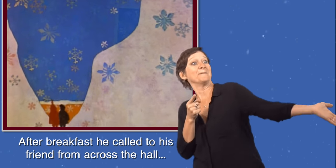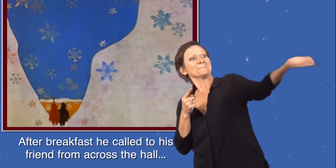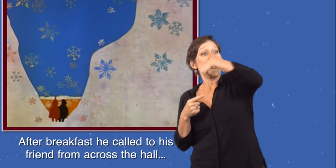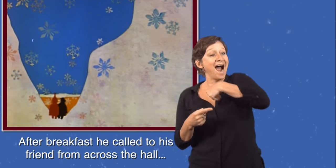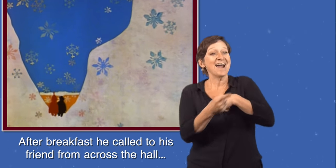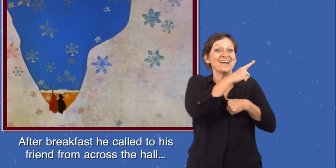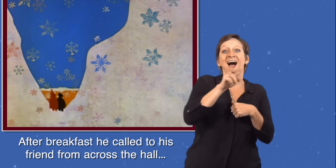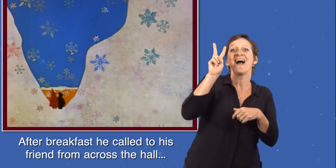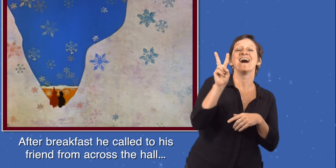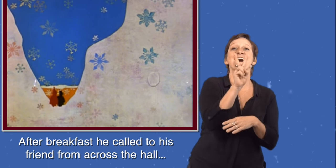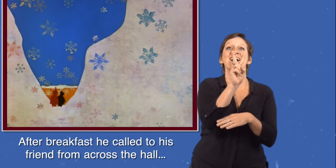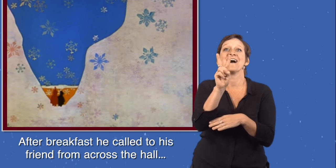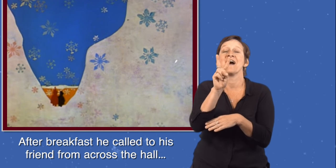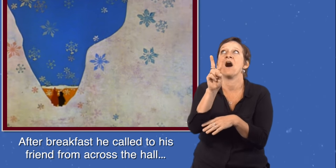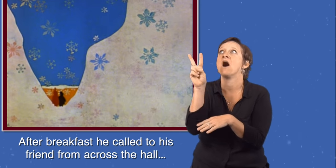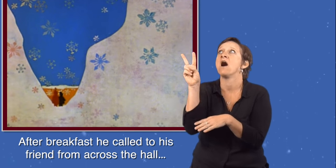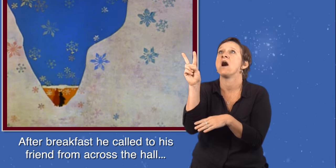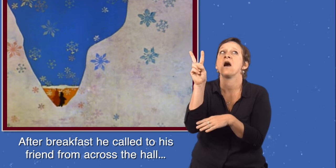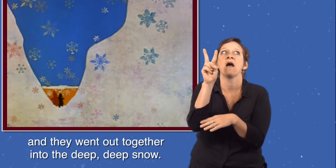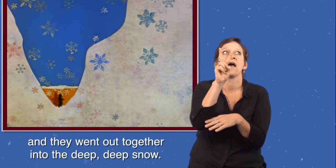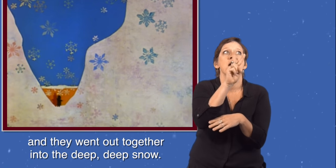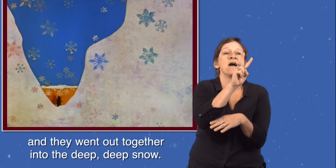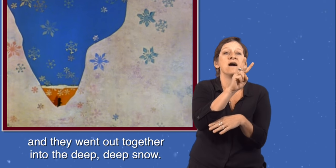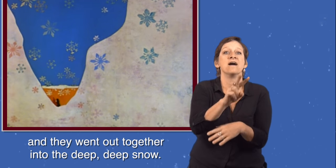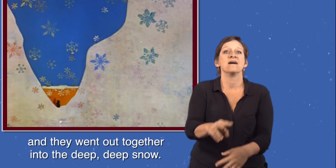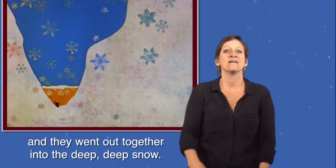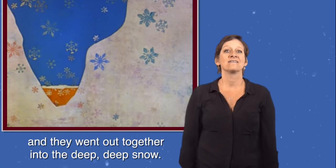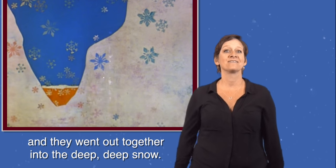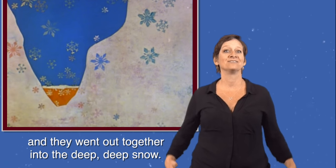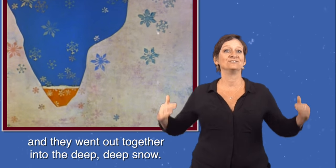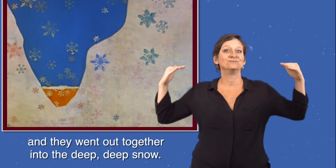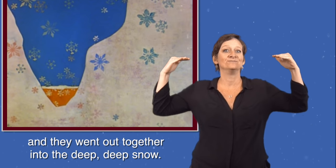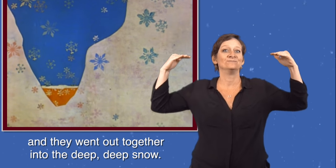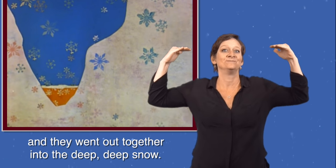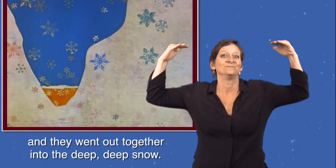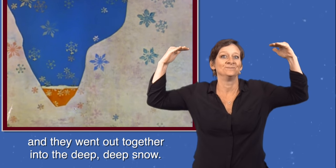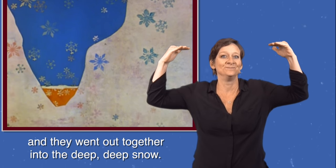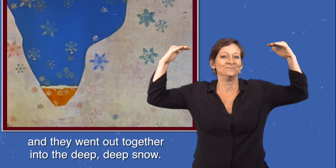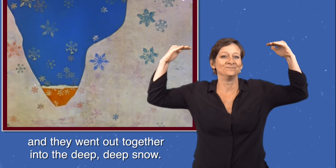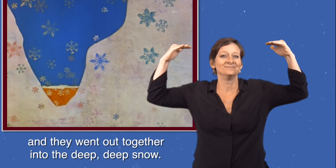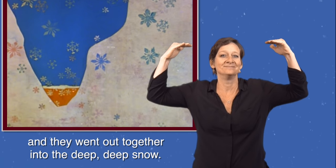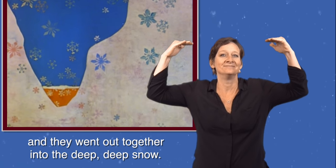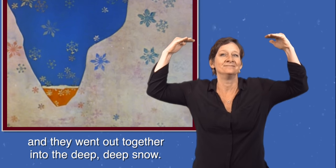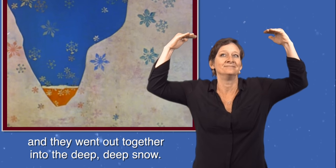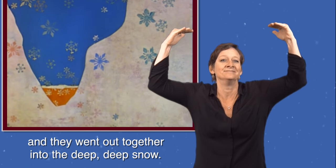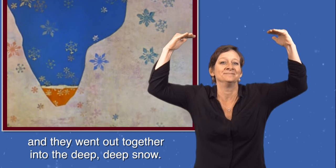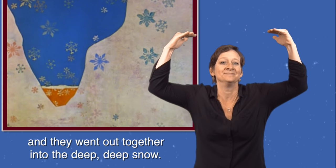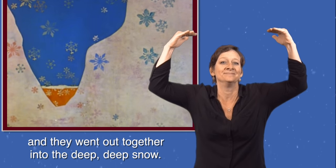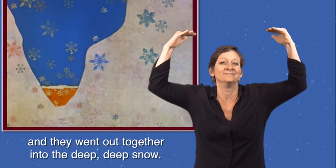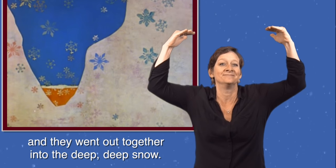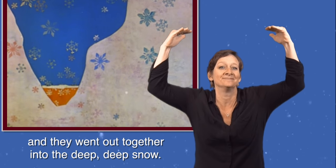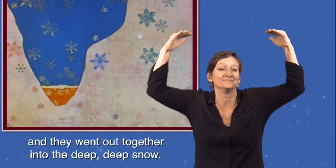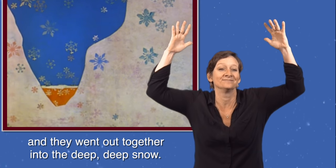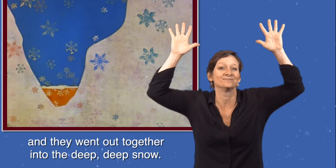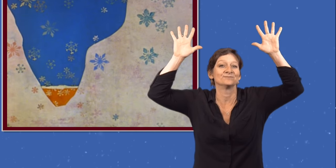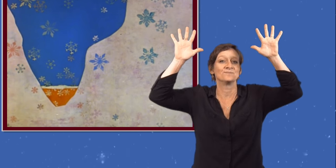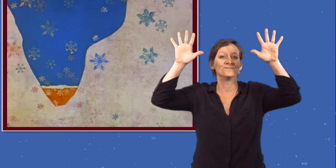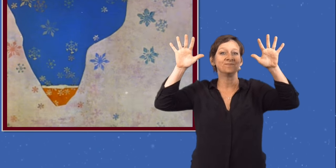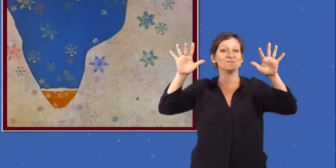across the hall. And they went out together into the deep, deep snow.